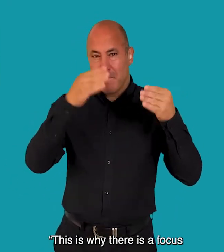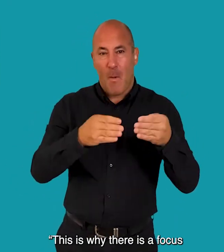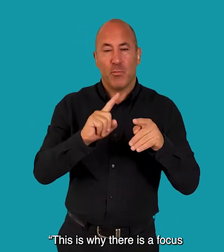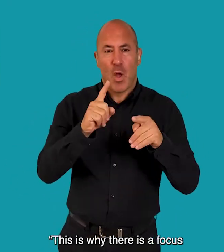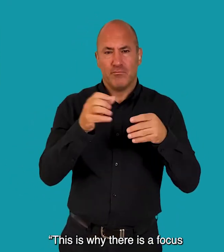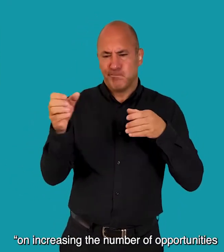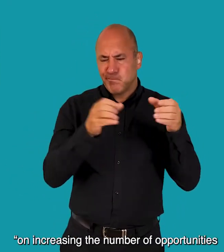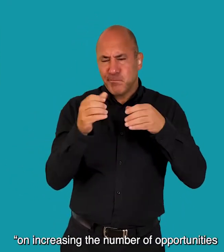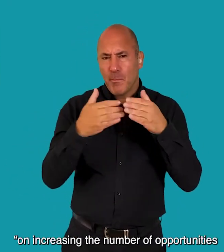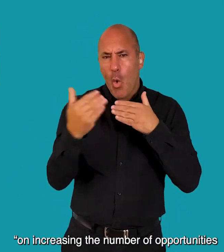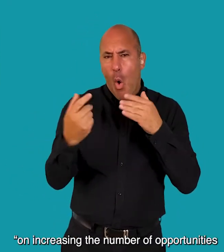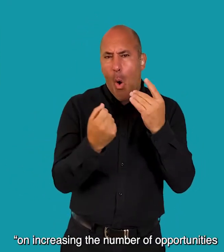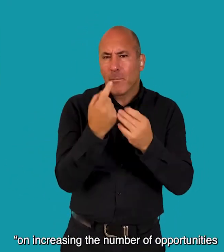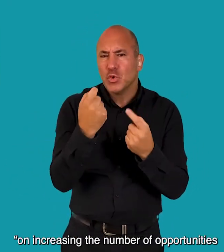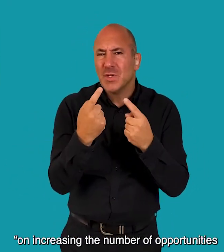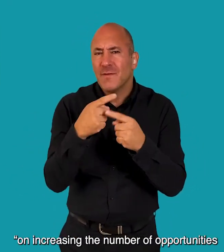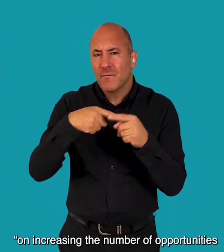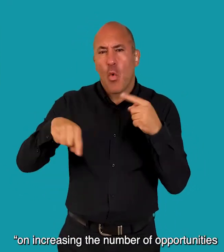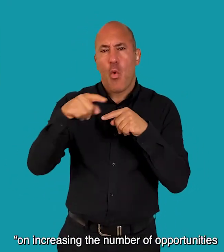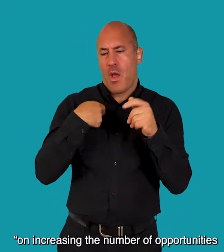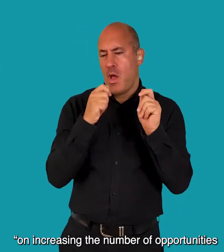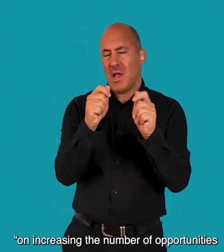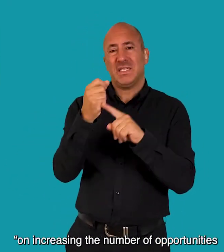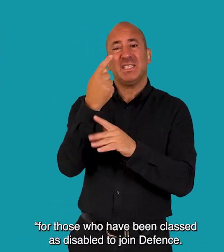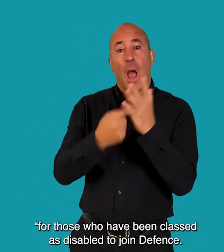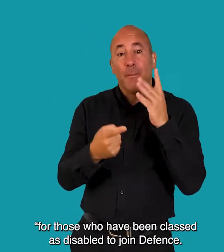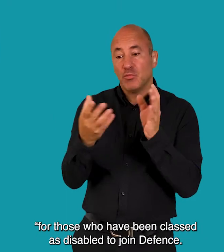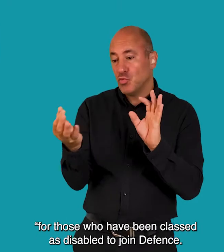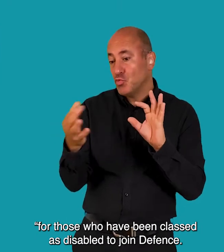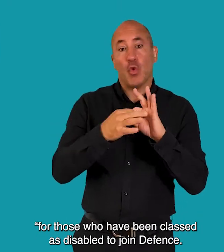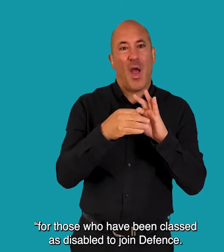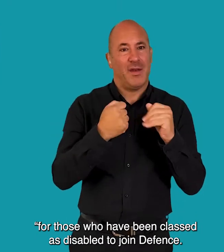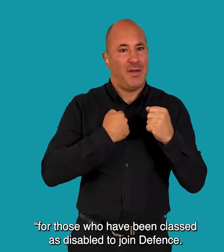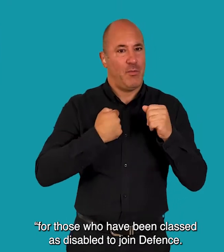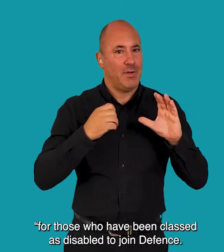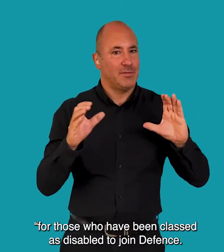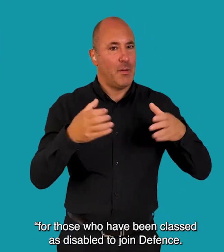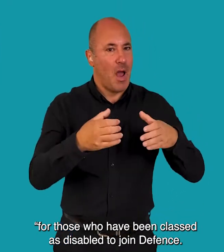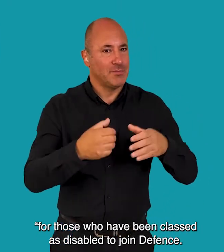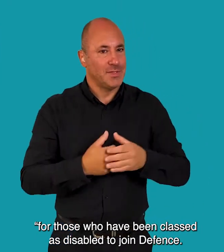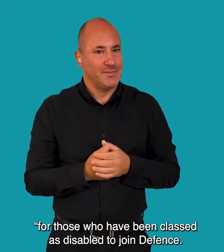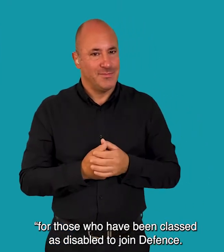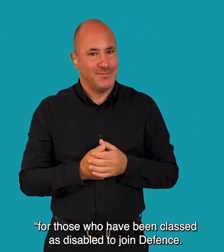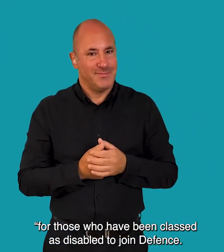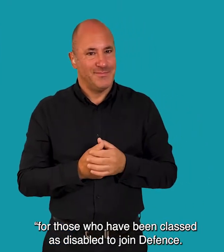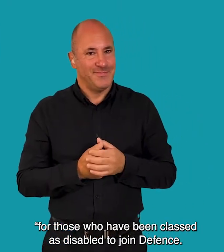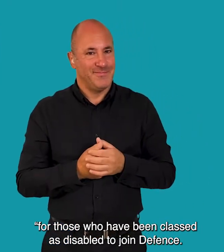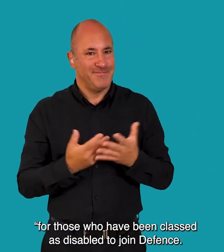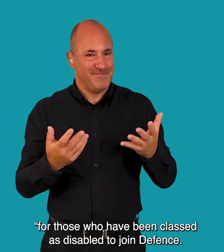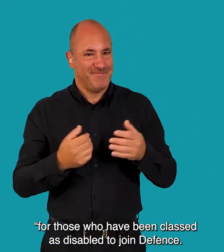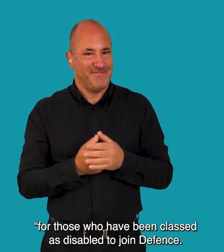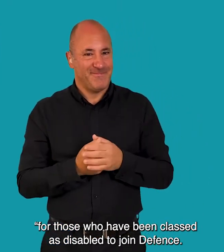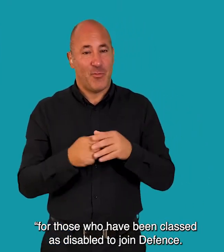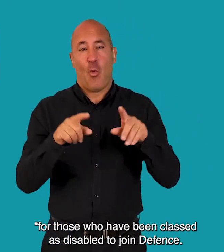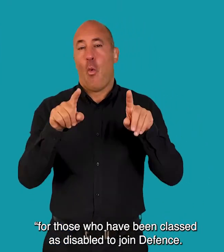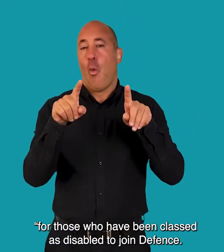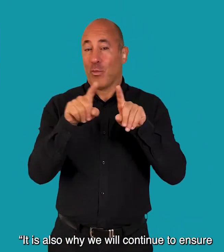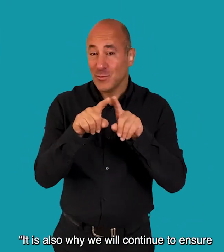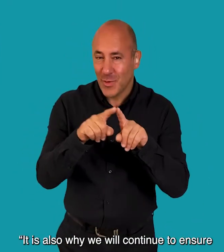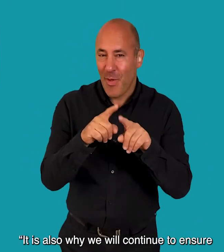there is a focus on increasing the number of opportunities for those who have been classed as disabled to join defence